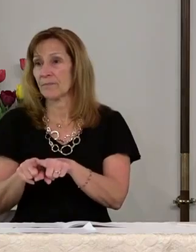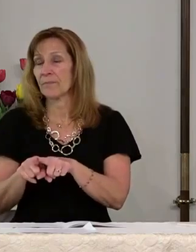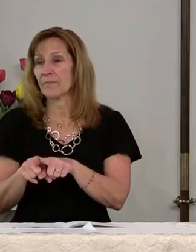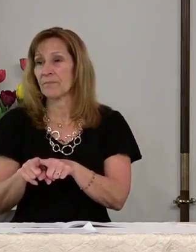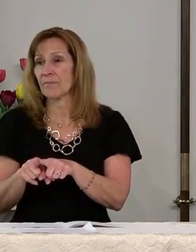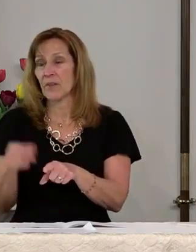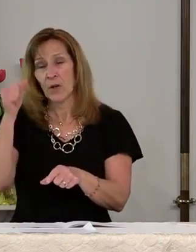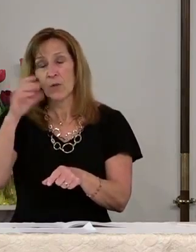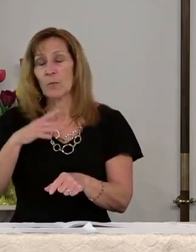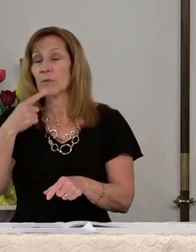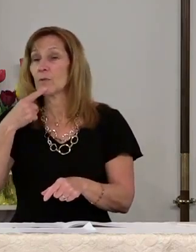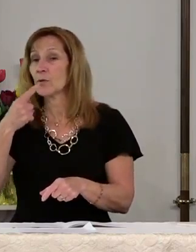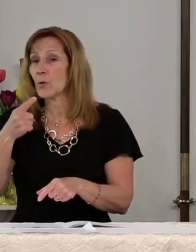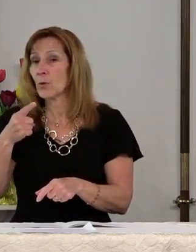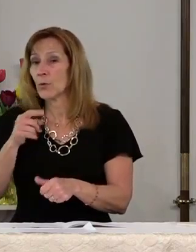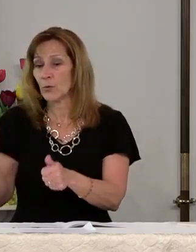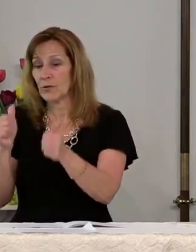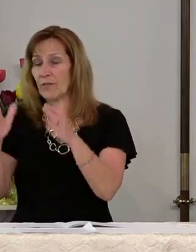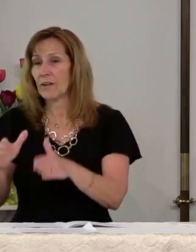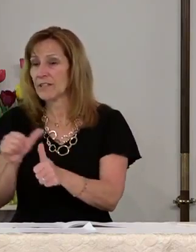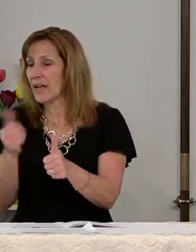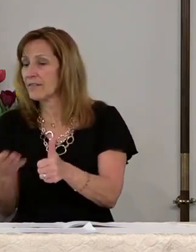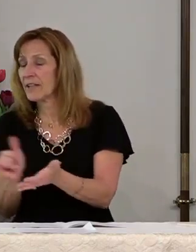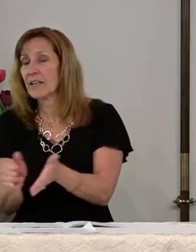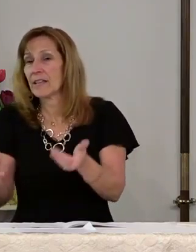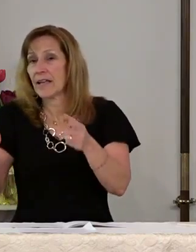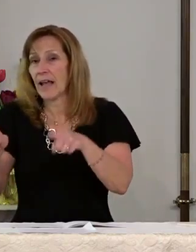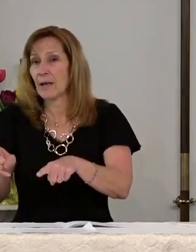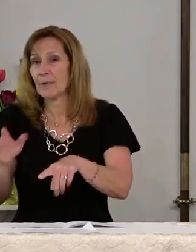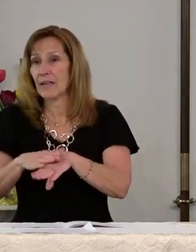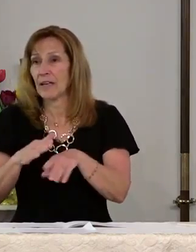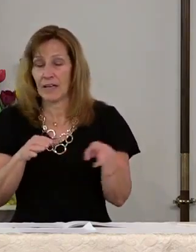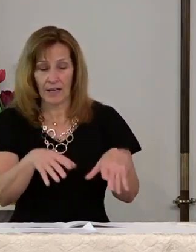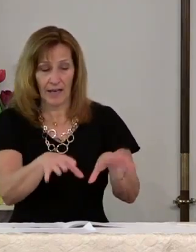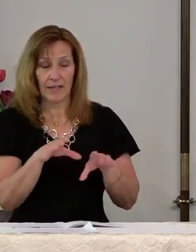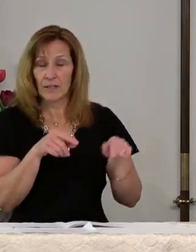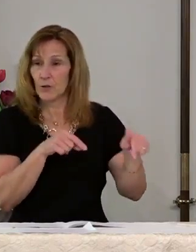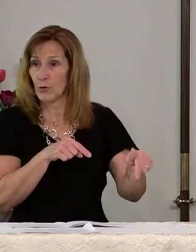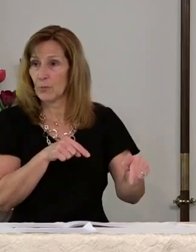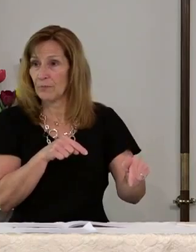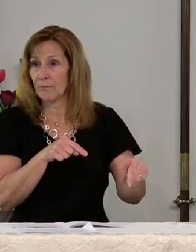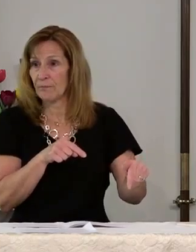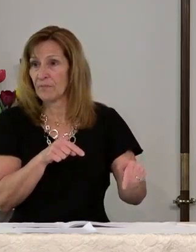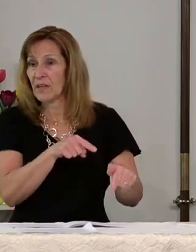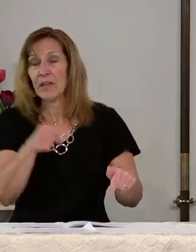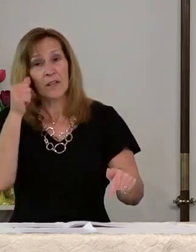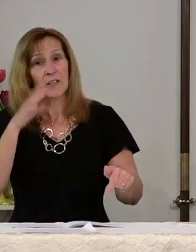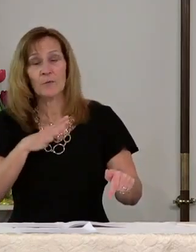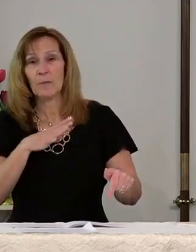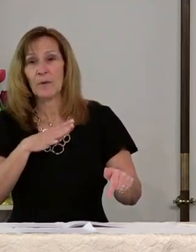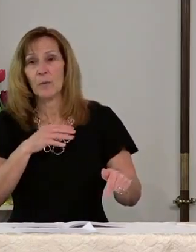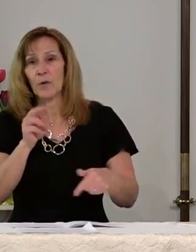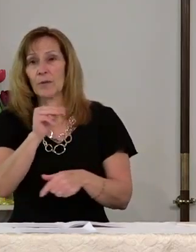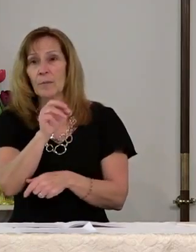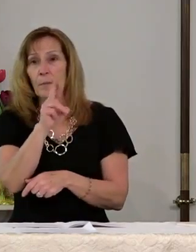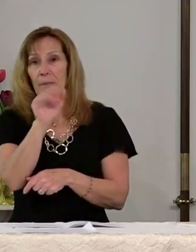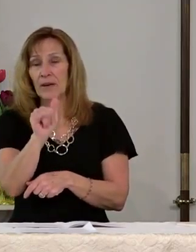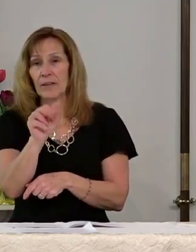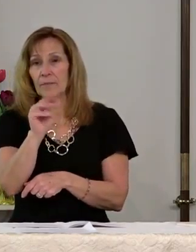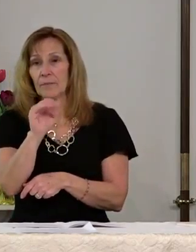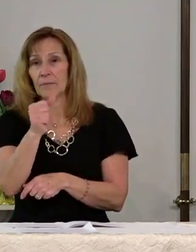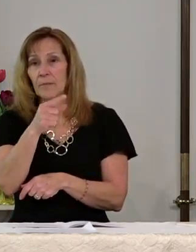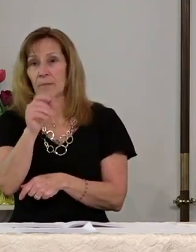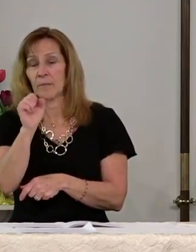The women told them everything that happened at the tomb. These women were Mary Magdalene,